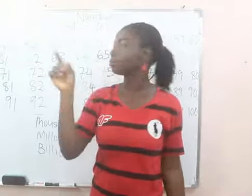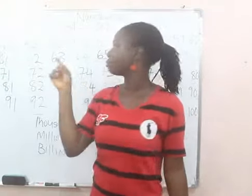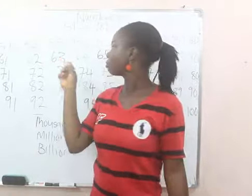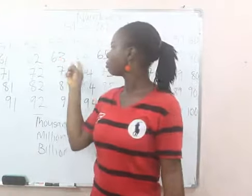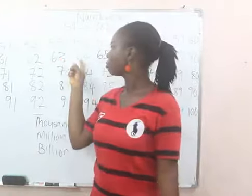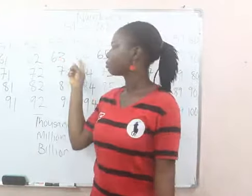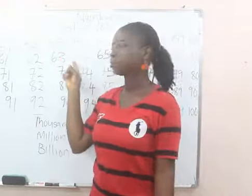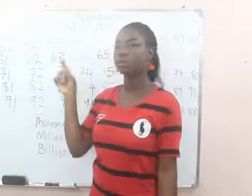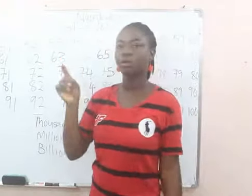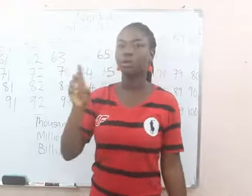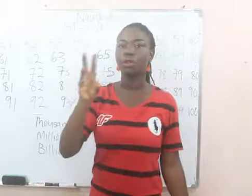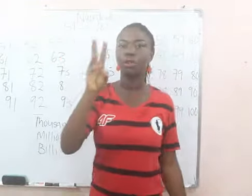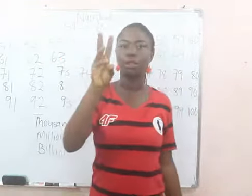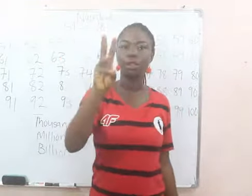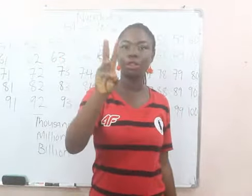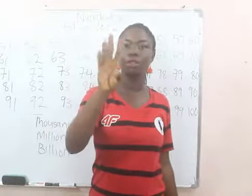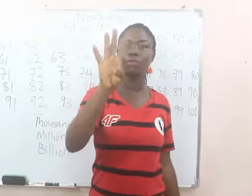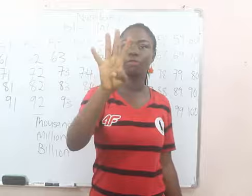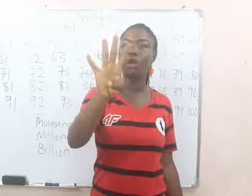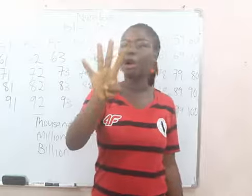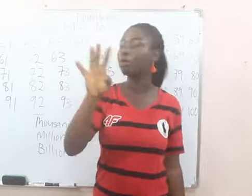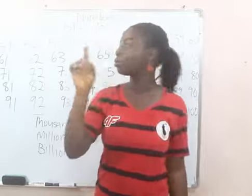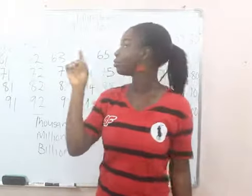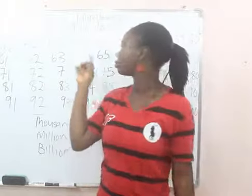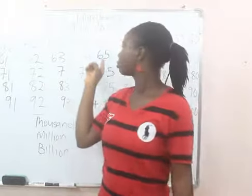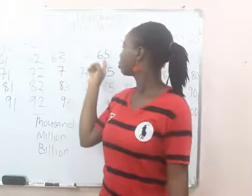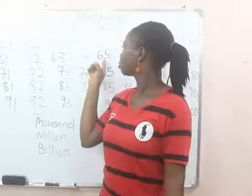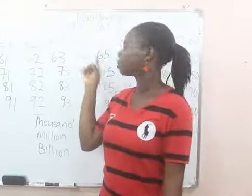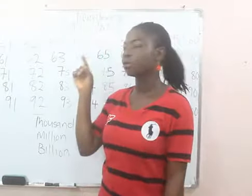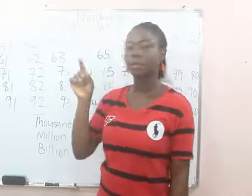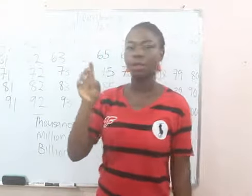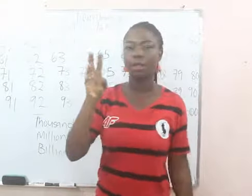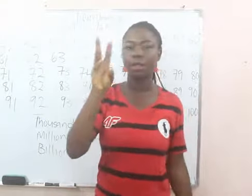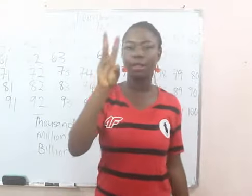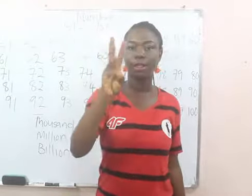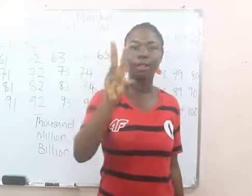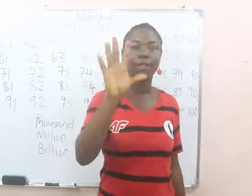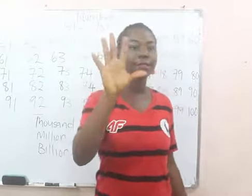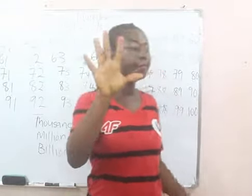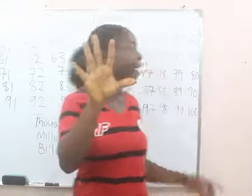64, 65,